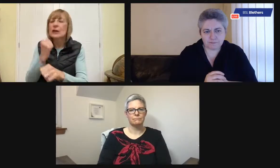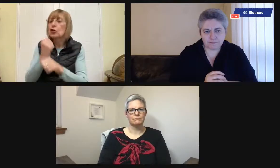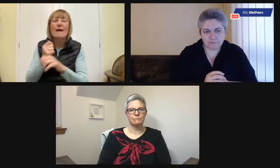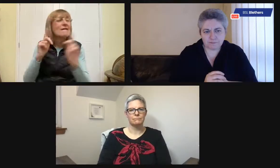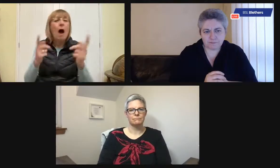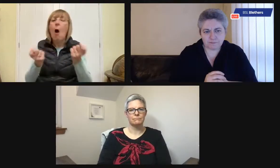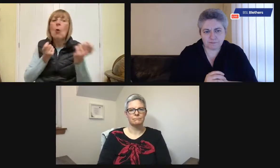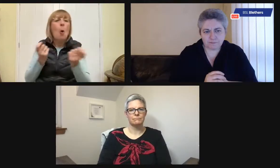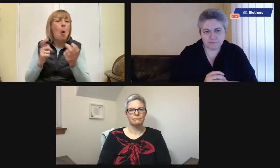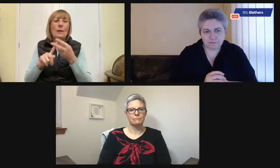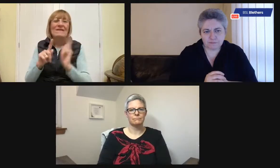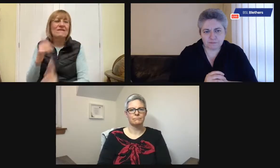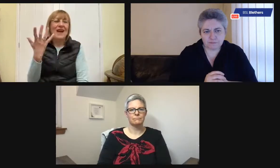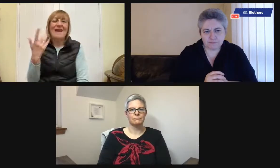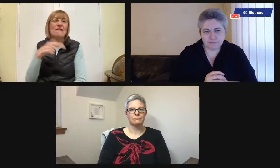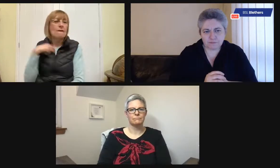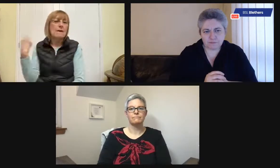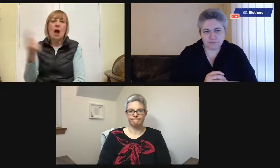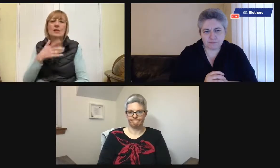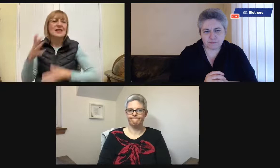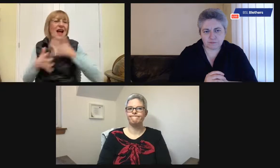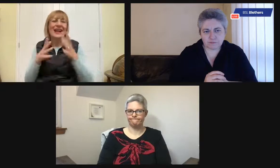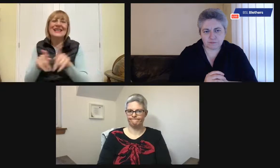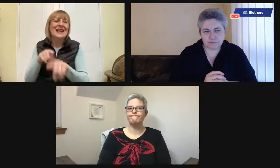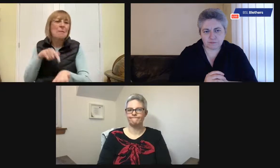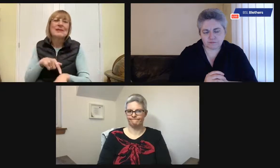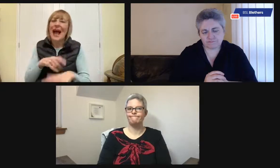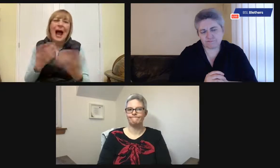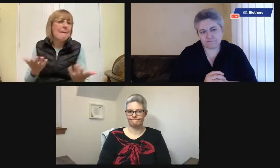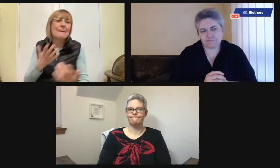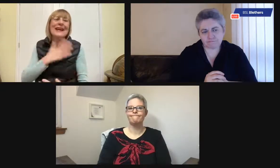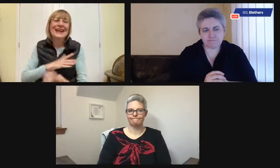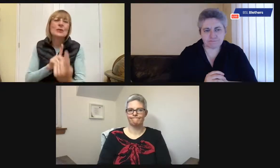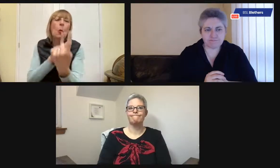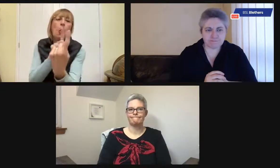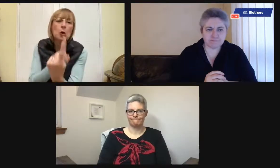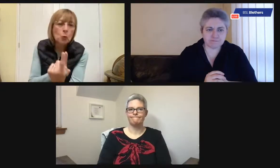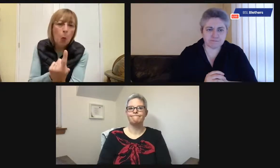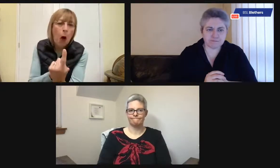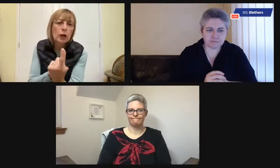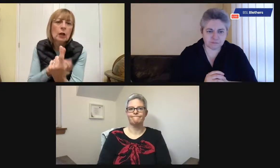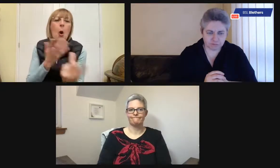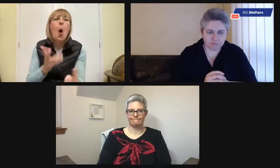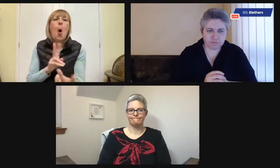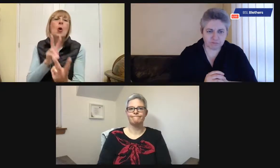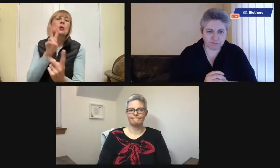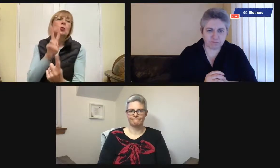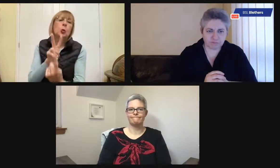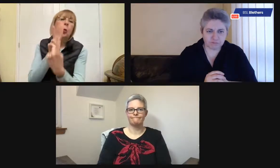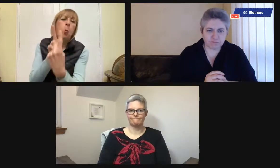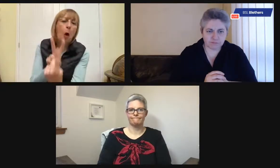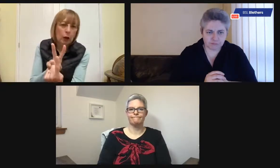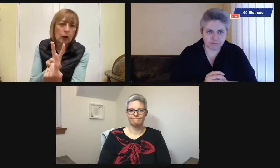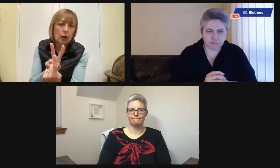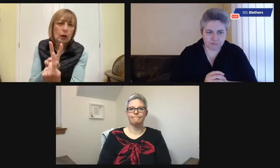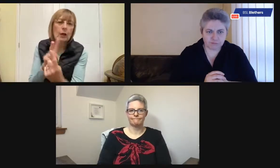family. all very visual. Jeff was very visual, but he couldn't cope with the five of us signing at the same time. We had to